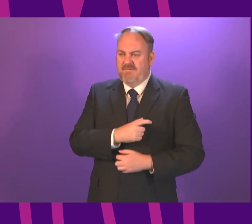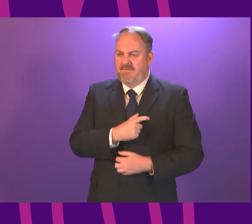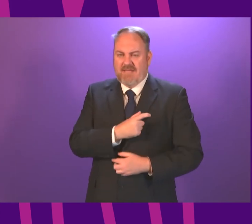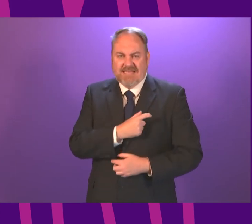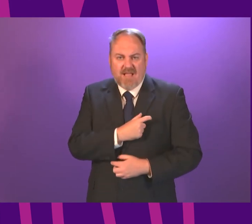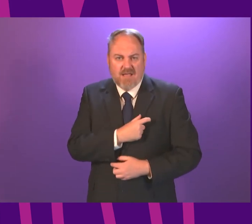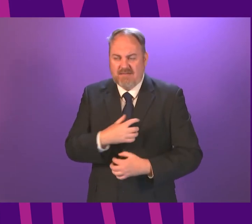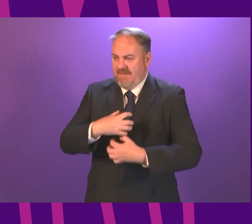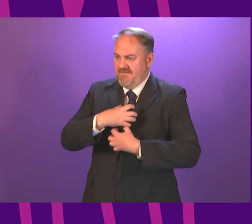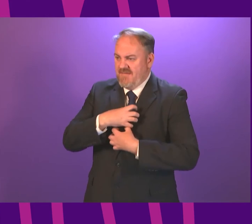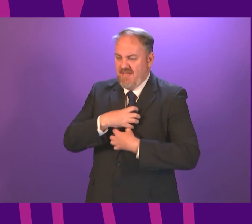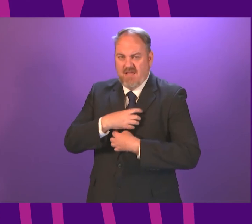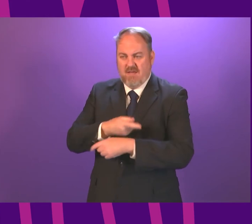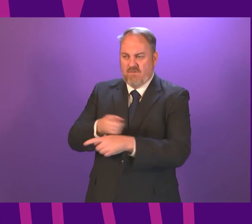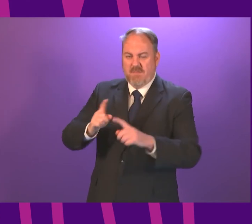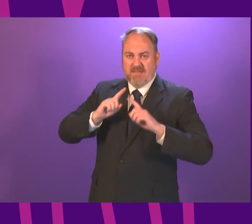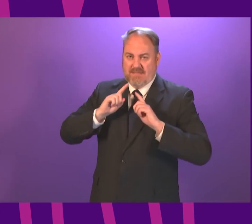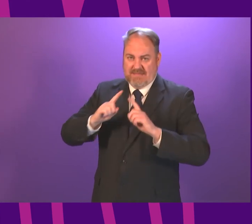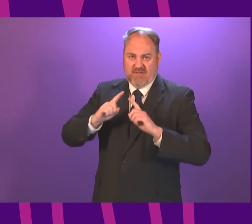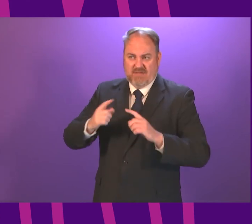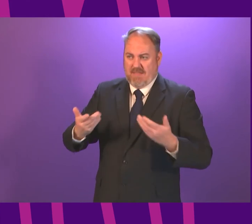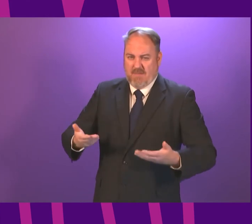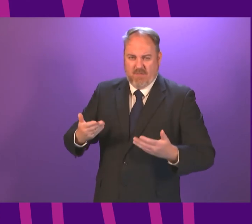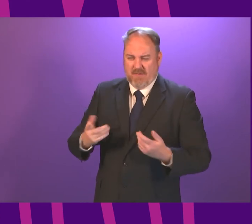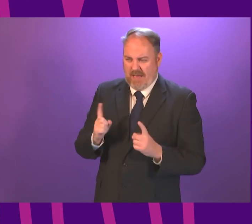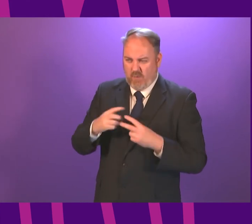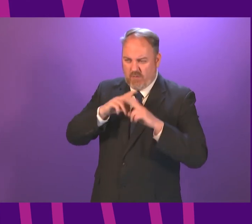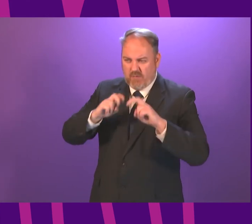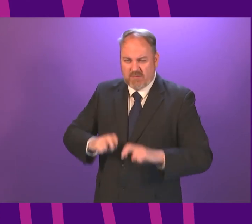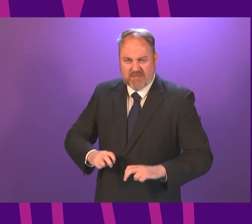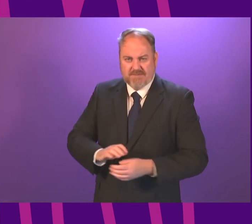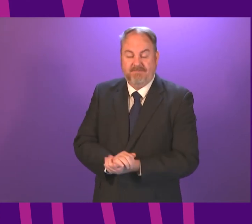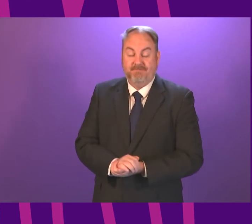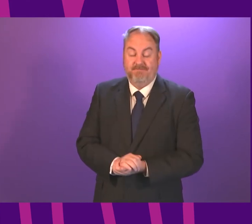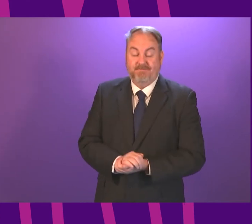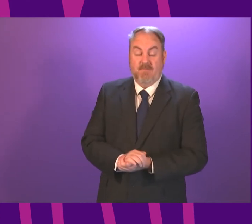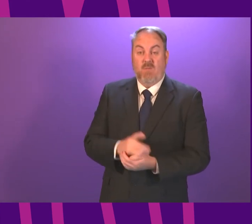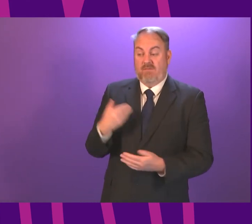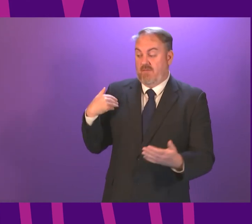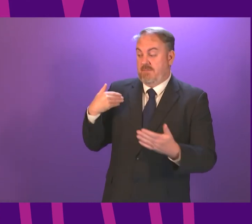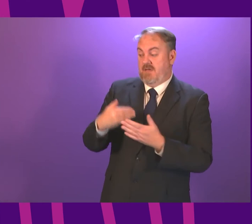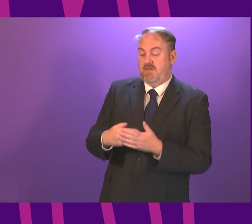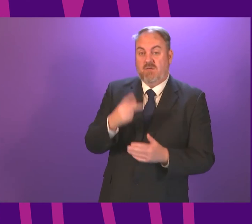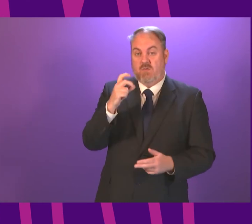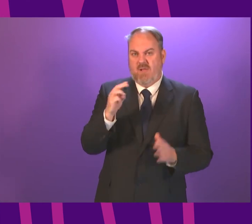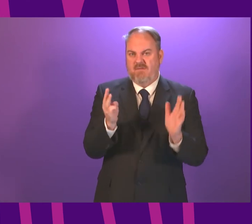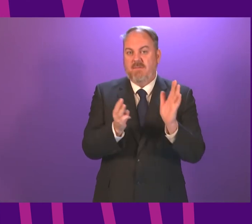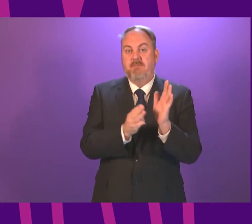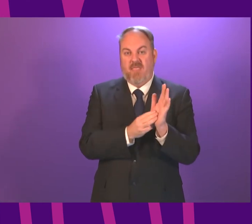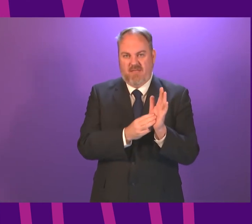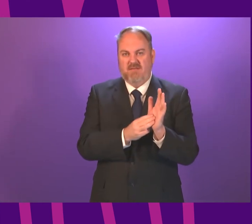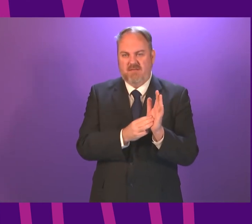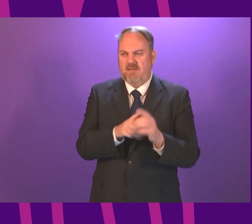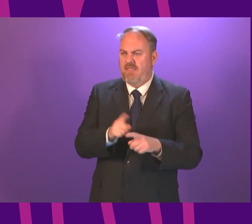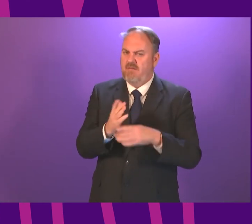across Scottish education. The First Minister? Well, in past year, teachers have done an extraordinary job